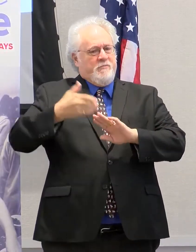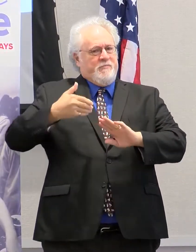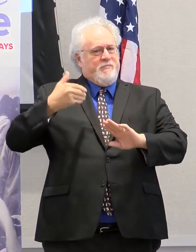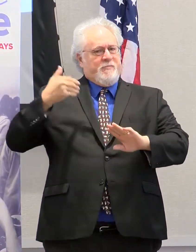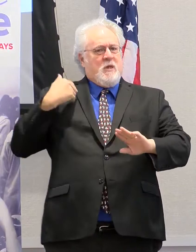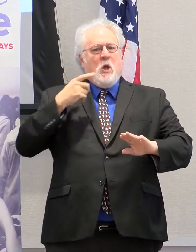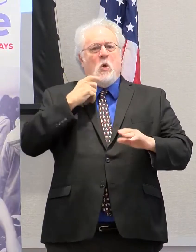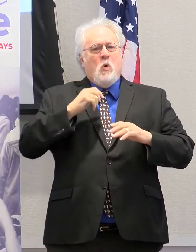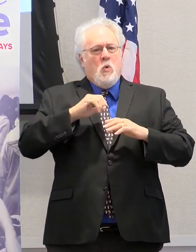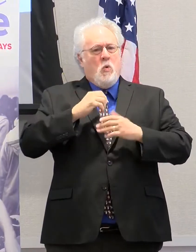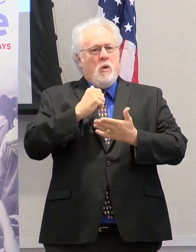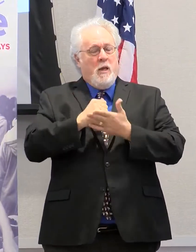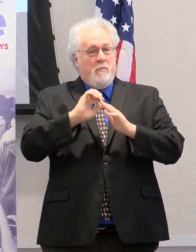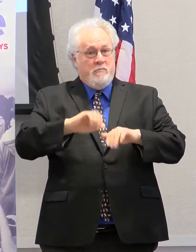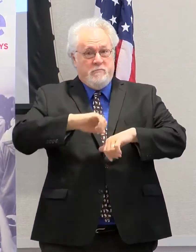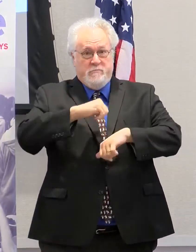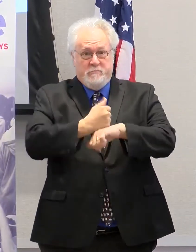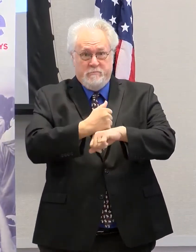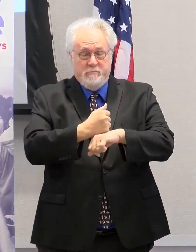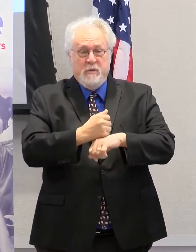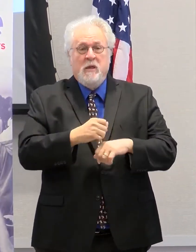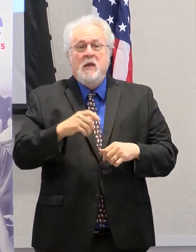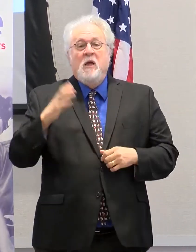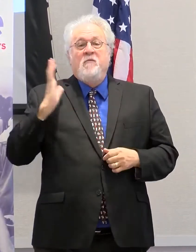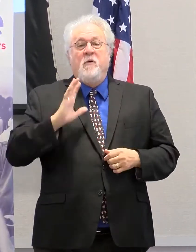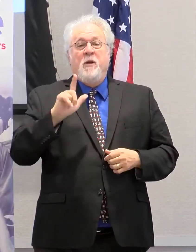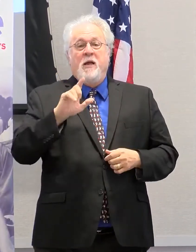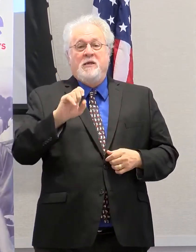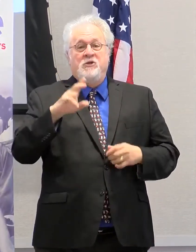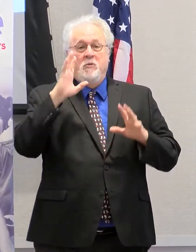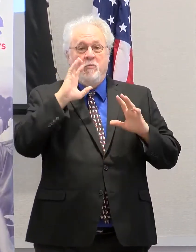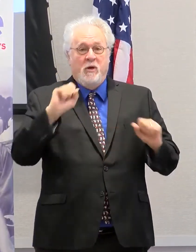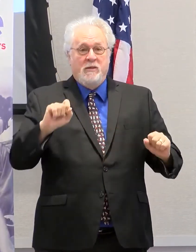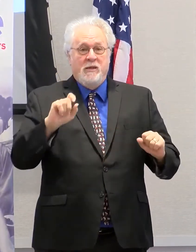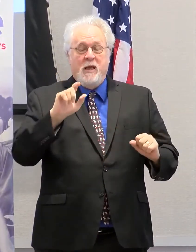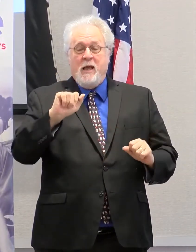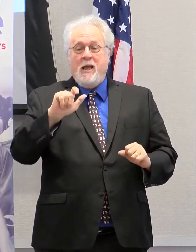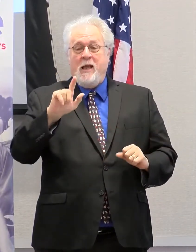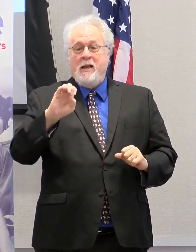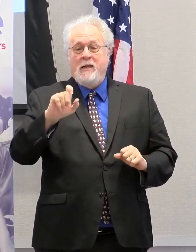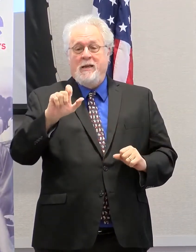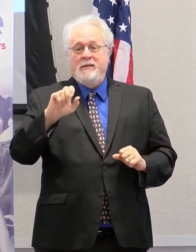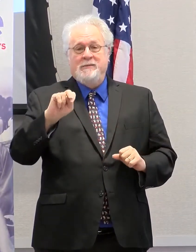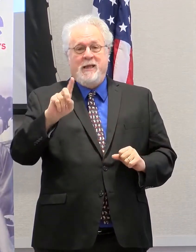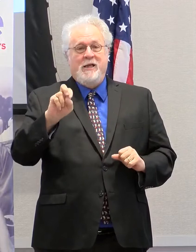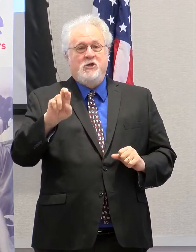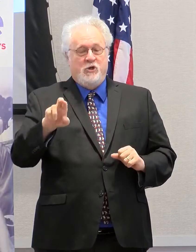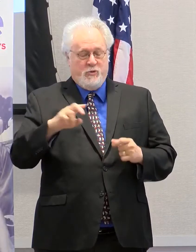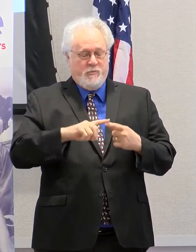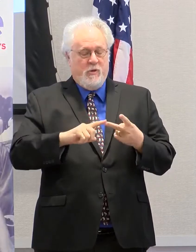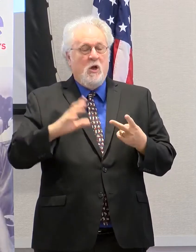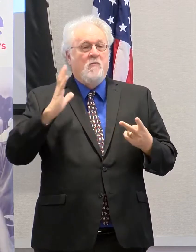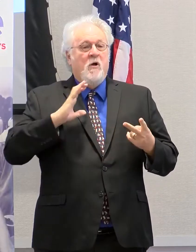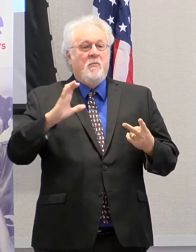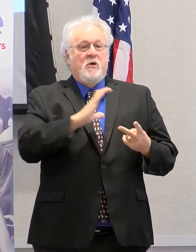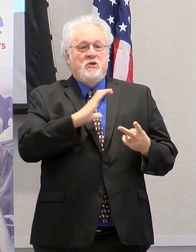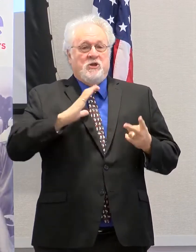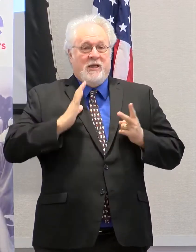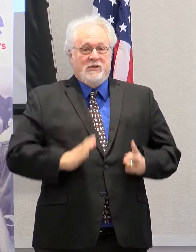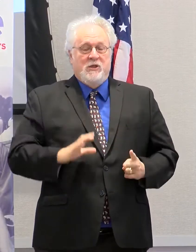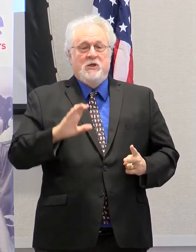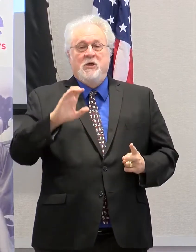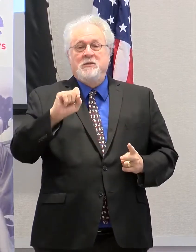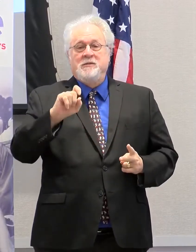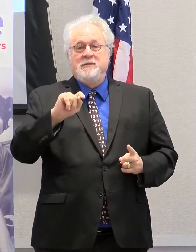in launching this important event. Former LSU President F. King Alexander, former Chancellor Larissa Littleton